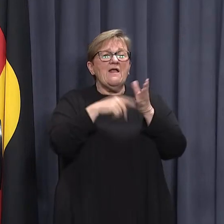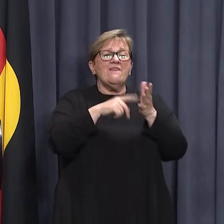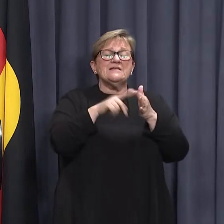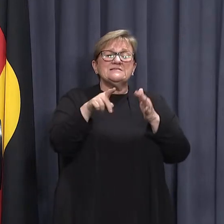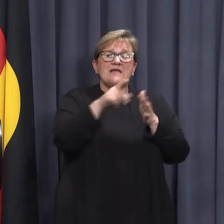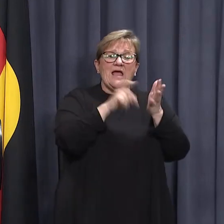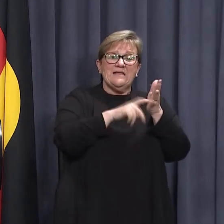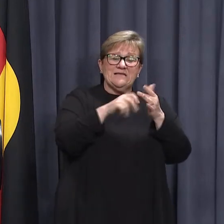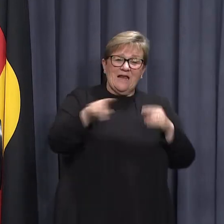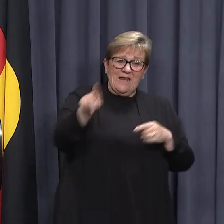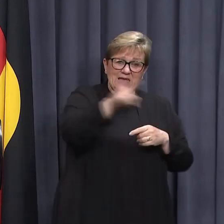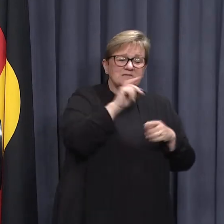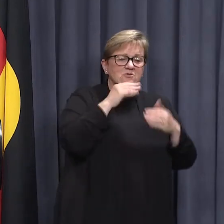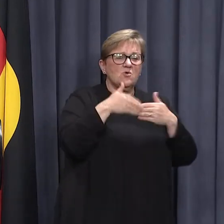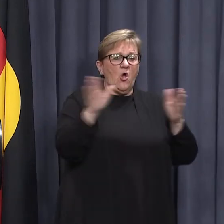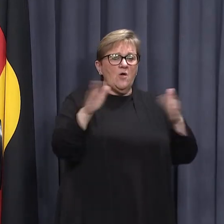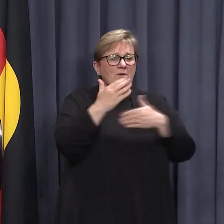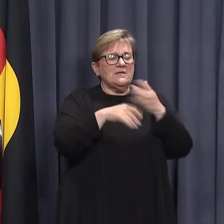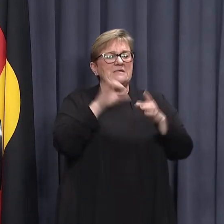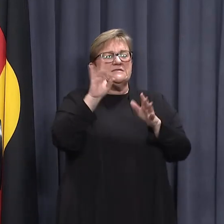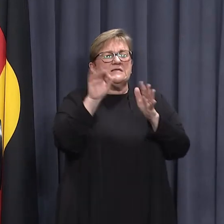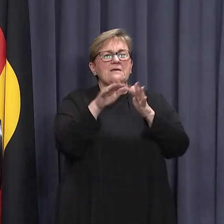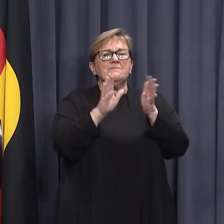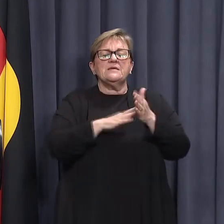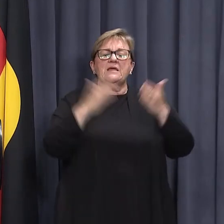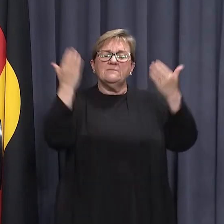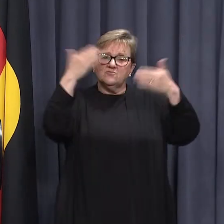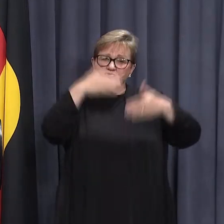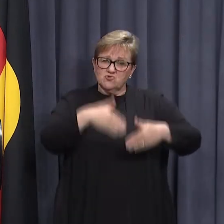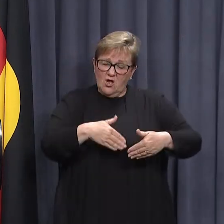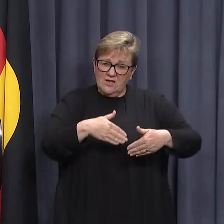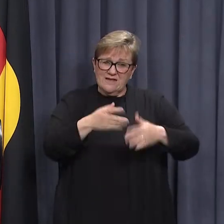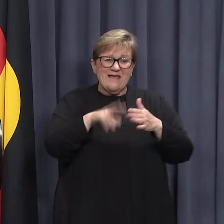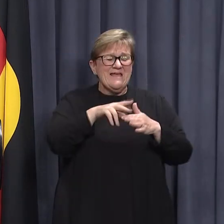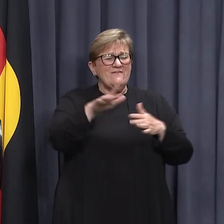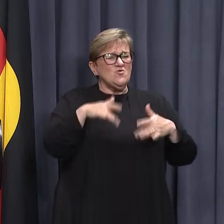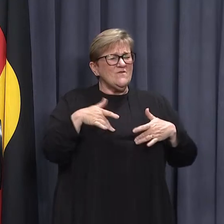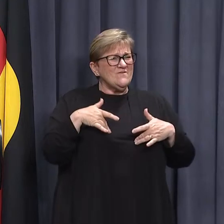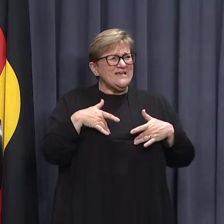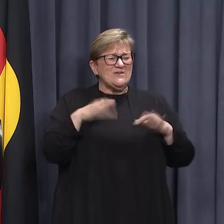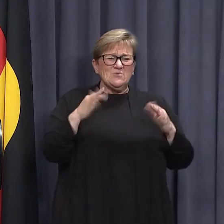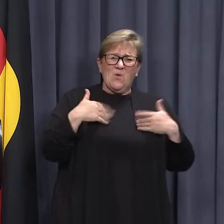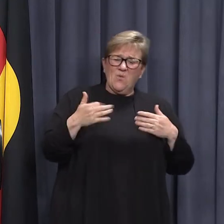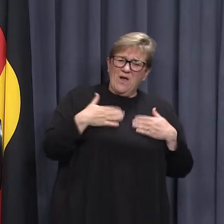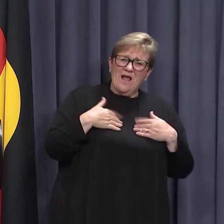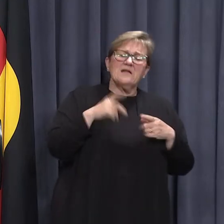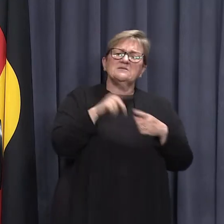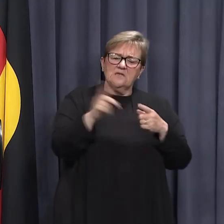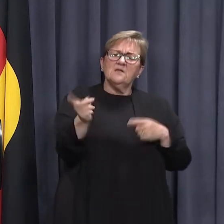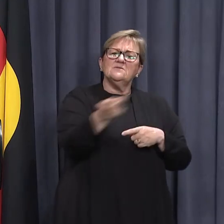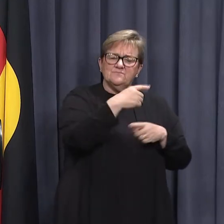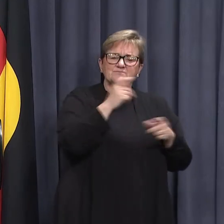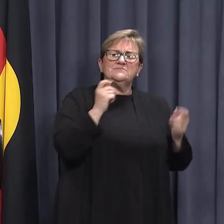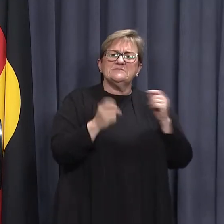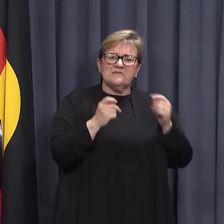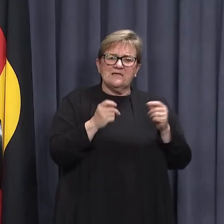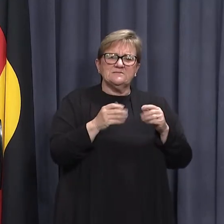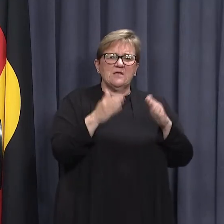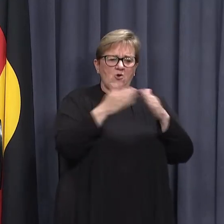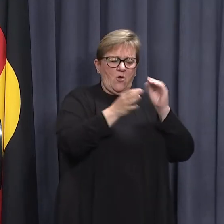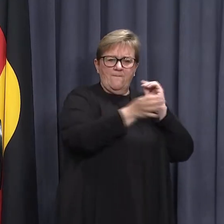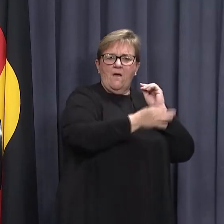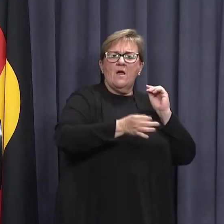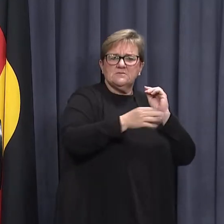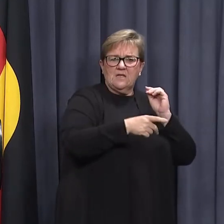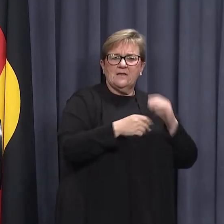metropolitan testing clinics will be open until 10pm this evening and if you are feeling unwell, you should also get tested and isolate.